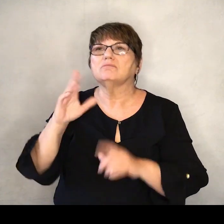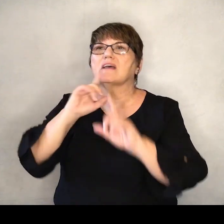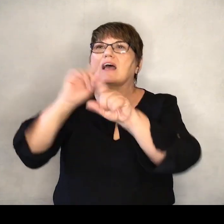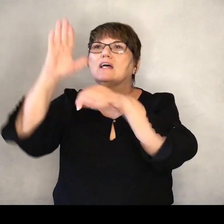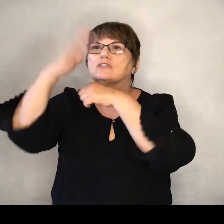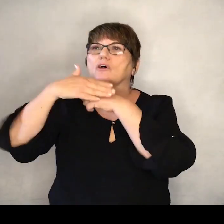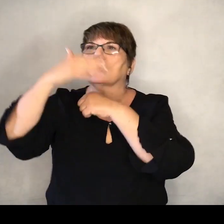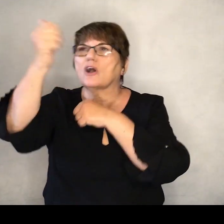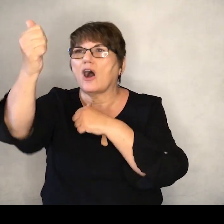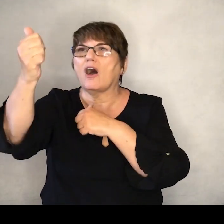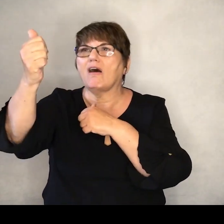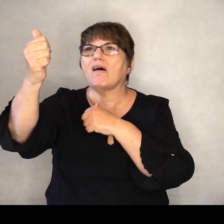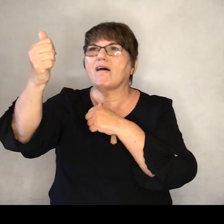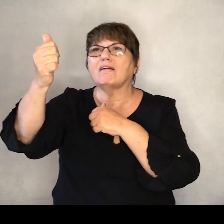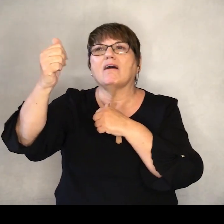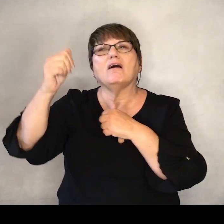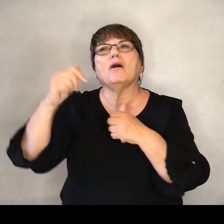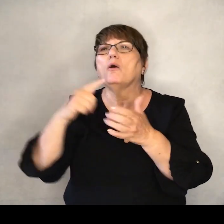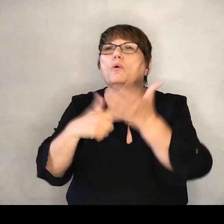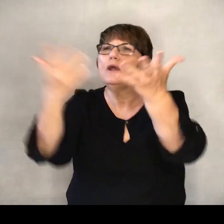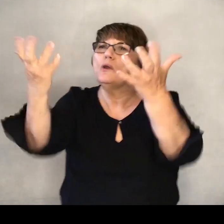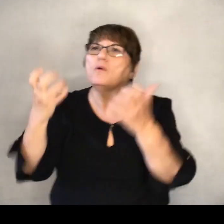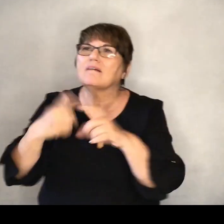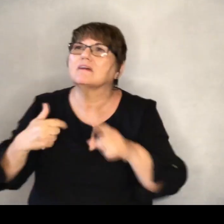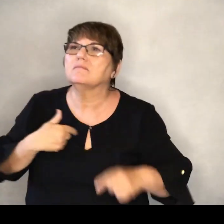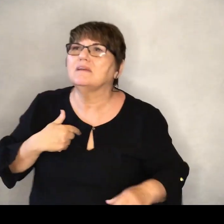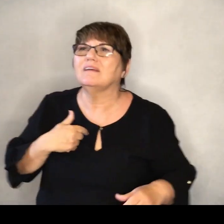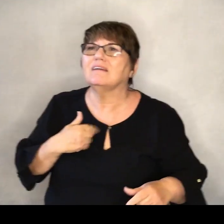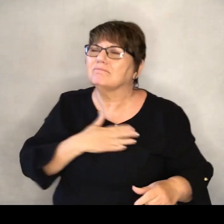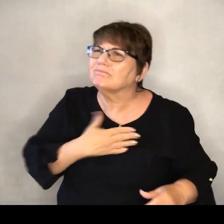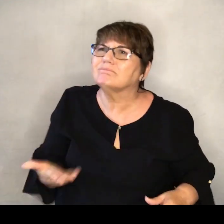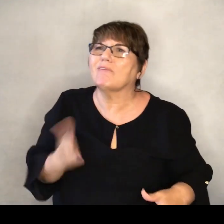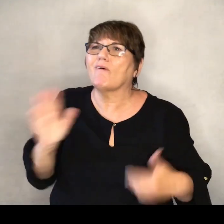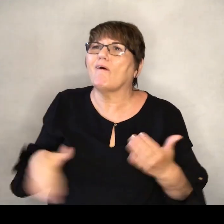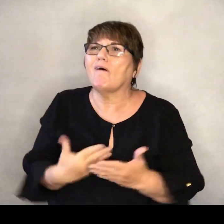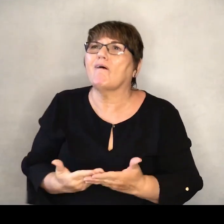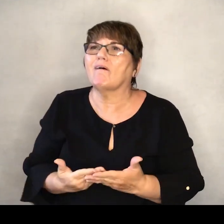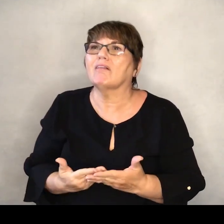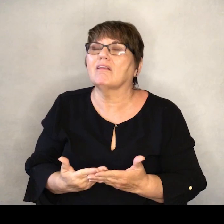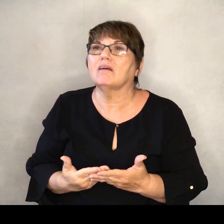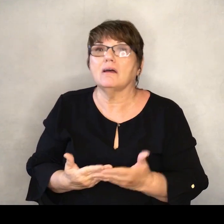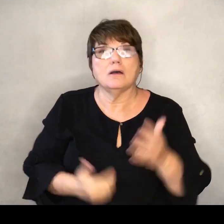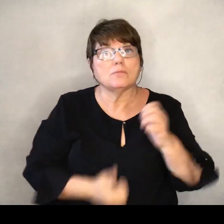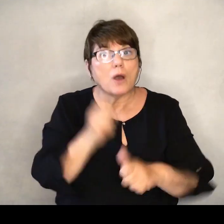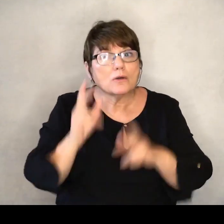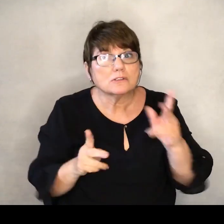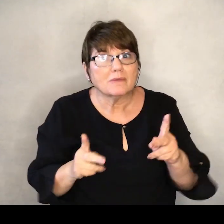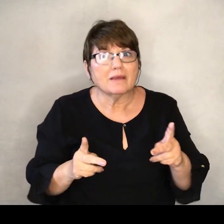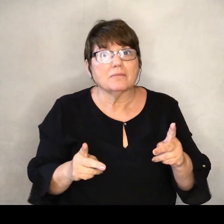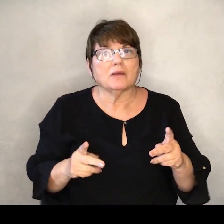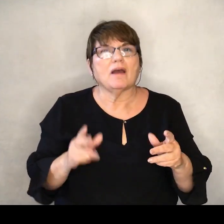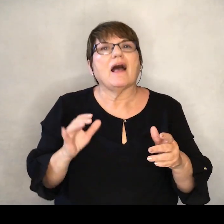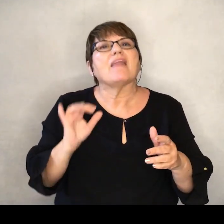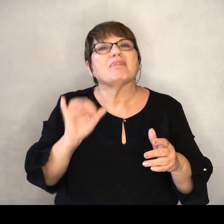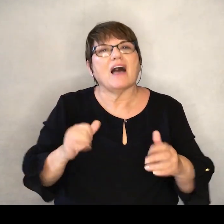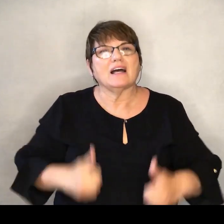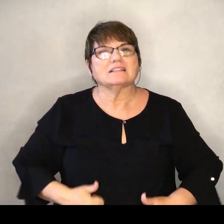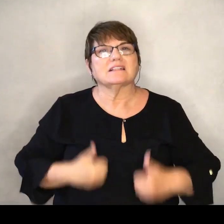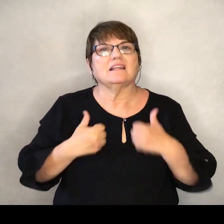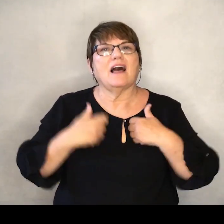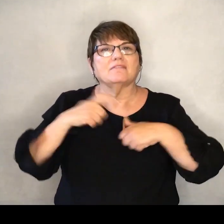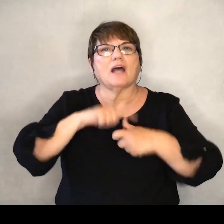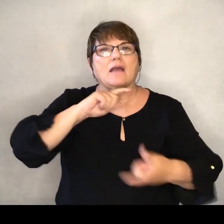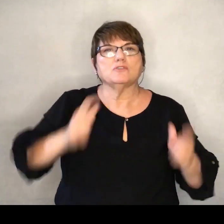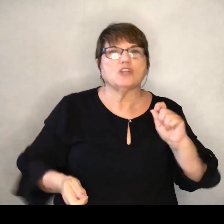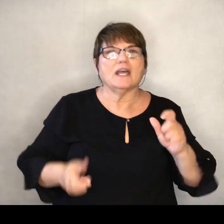to be all God intended us to be. For most of us, that is a lifetime of changing